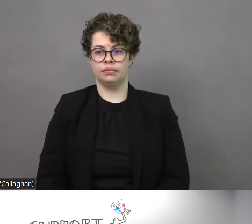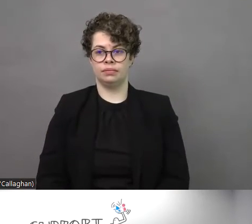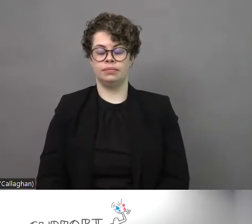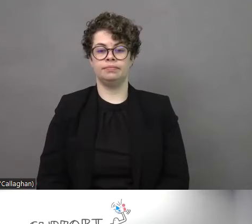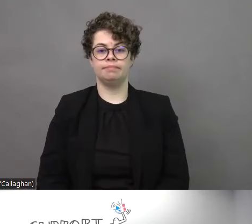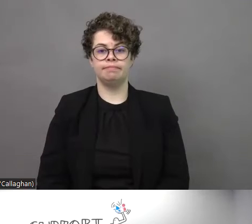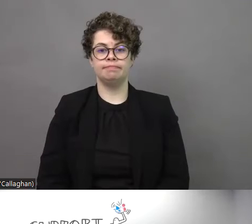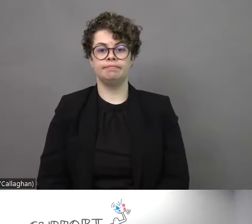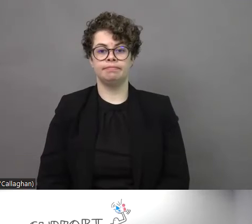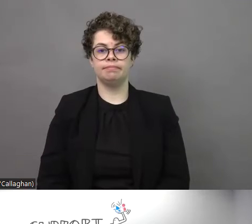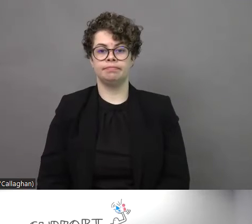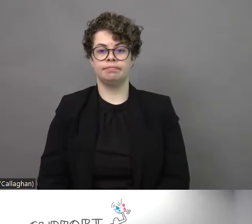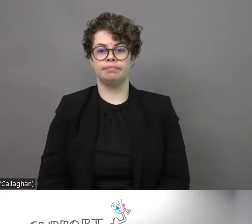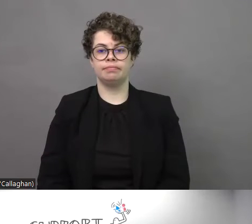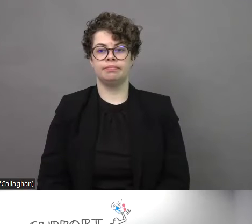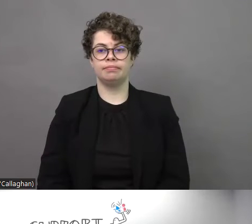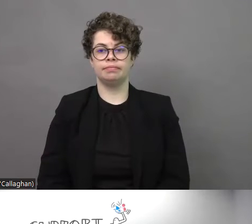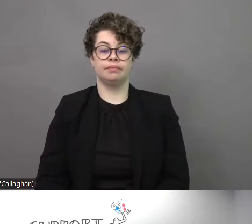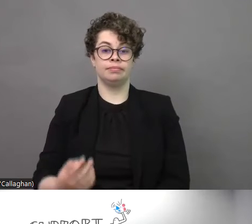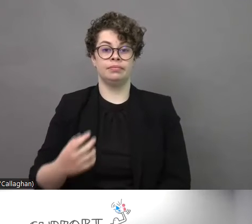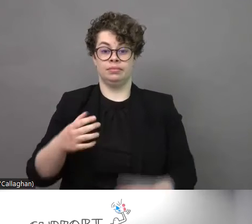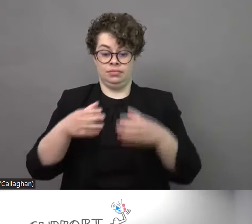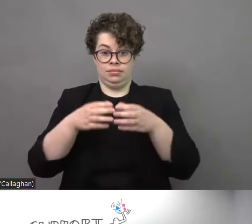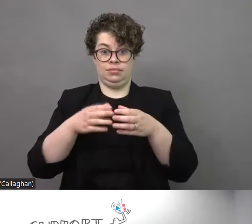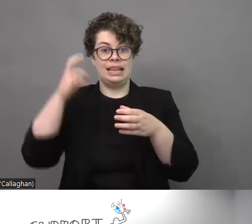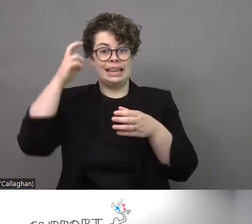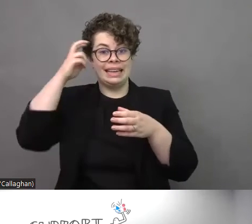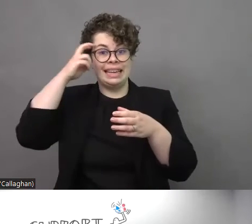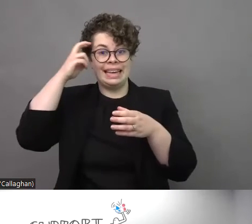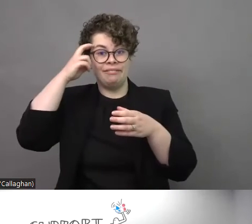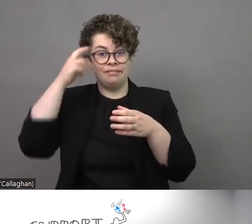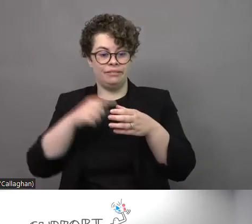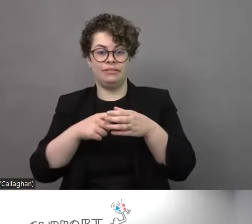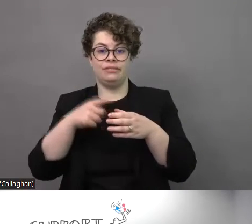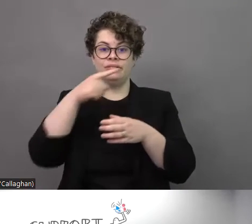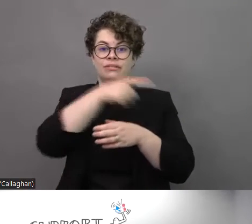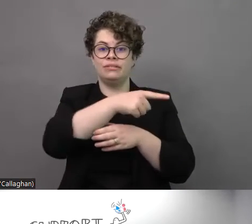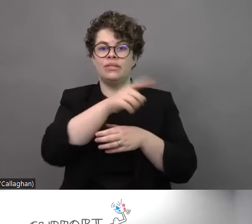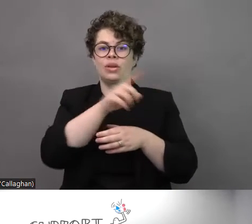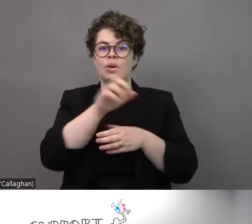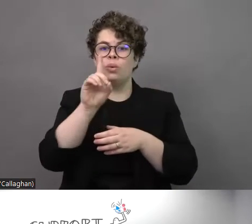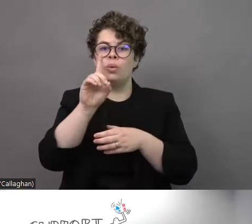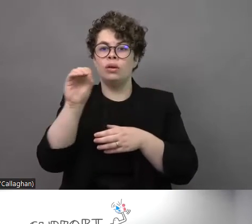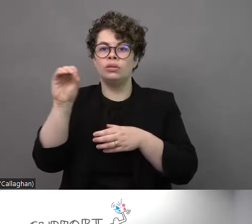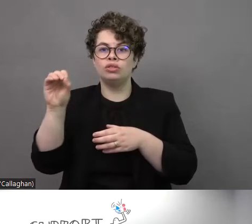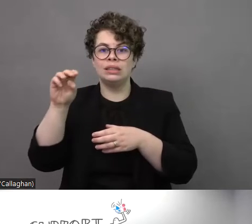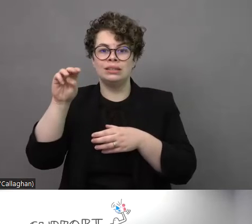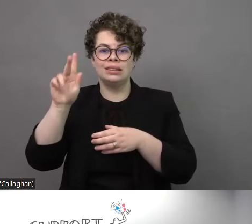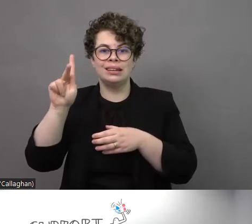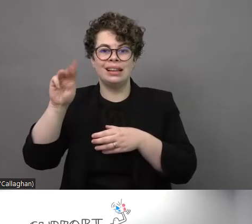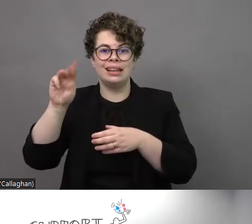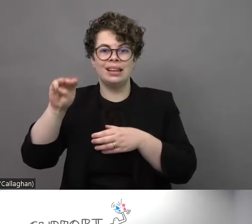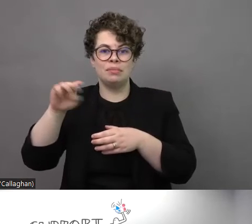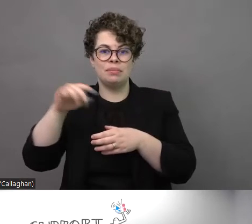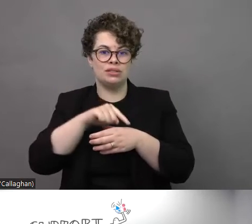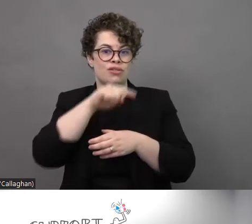is 100 kilometres from Kiev and it is a safe place and once I had three seats in a